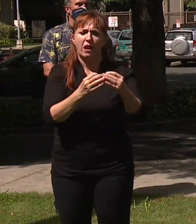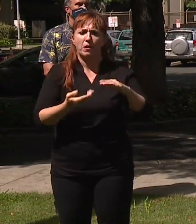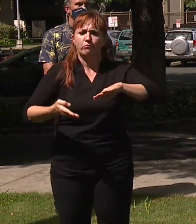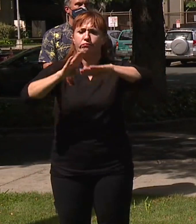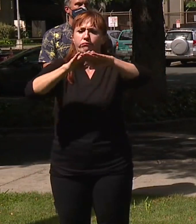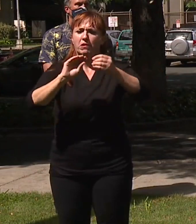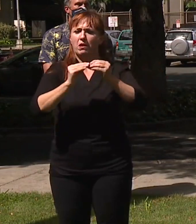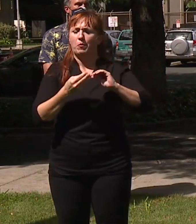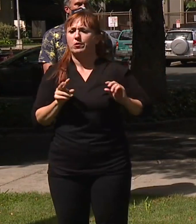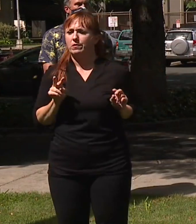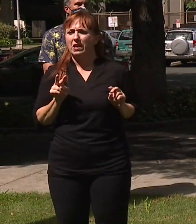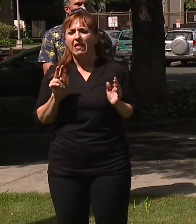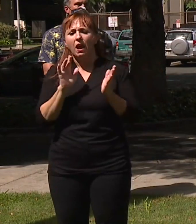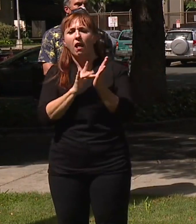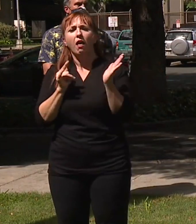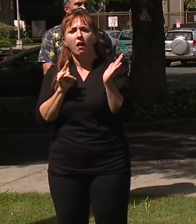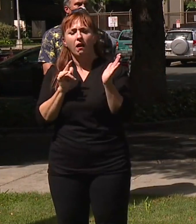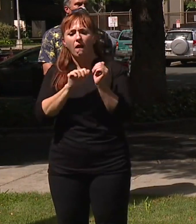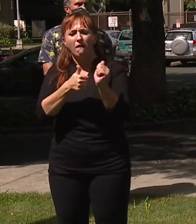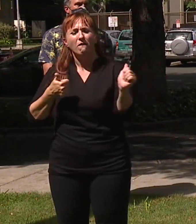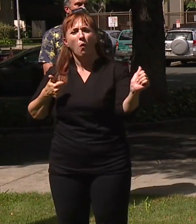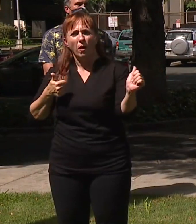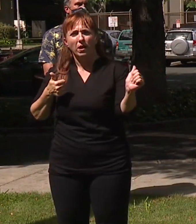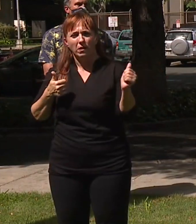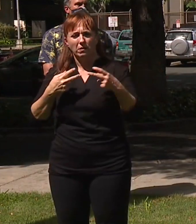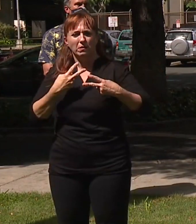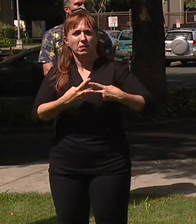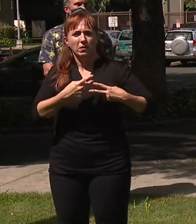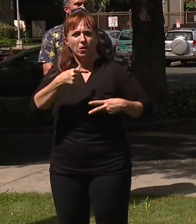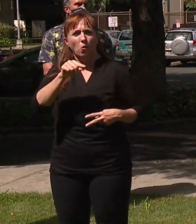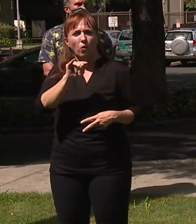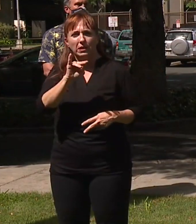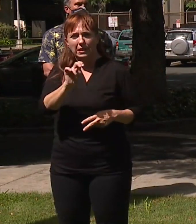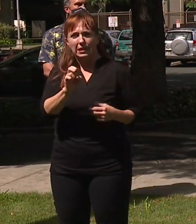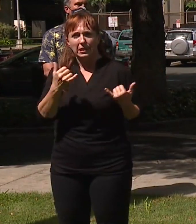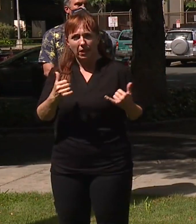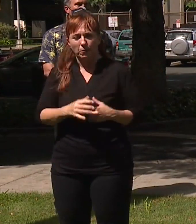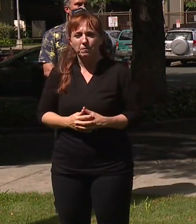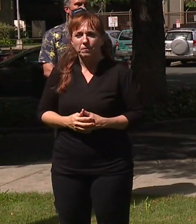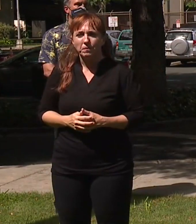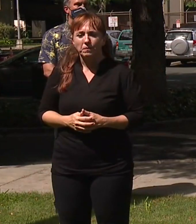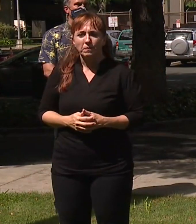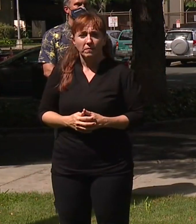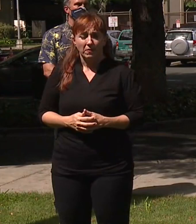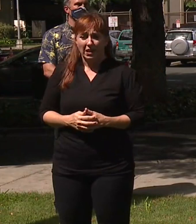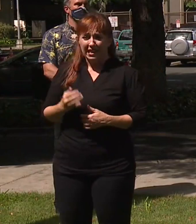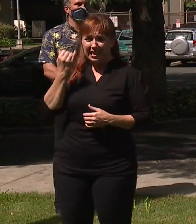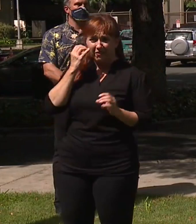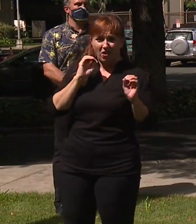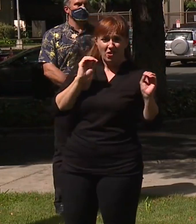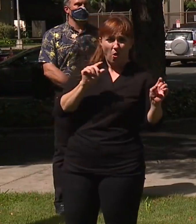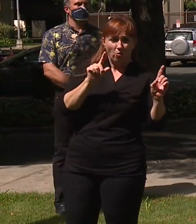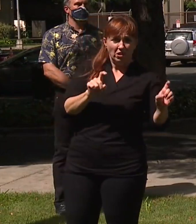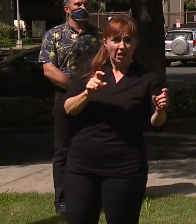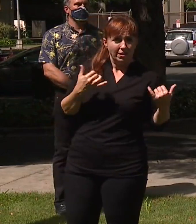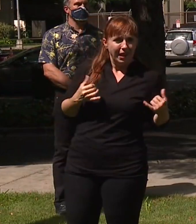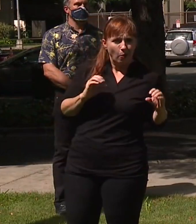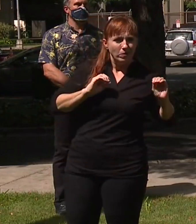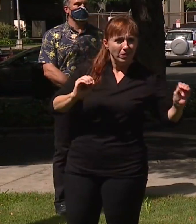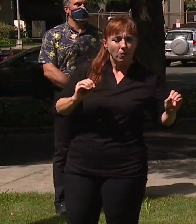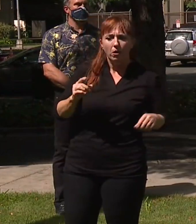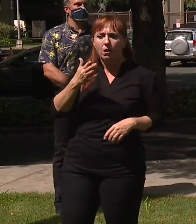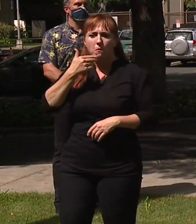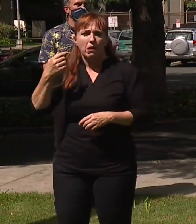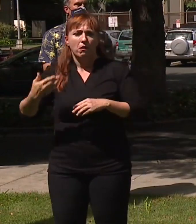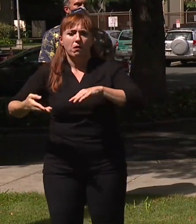I think it's a way to get around the enforcement of quarantine. So, one test is better than no test and I'm hoping